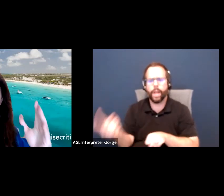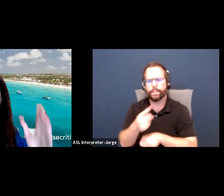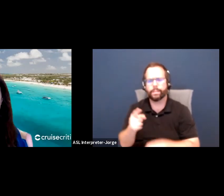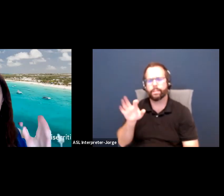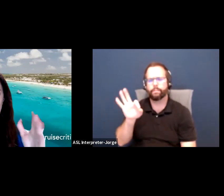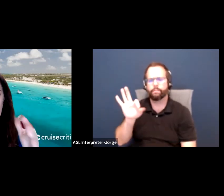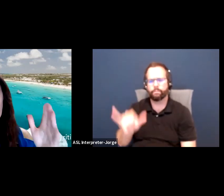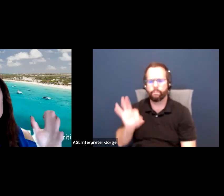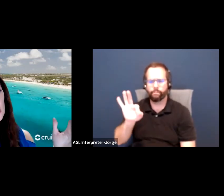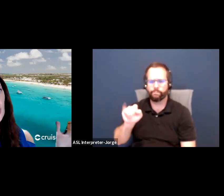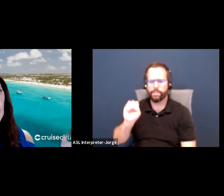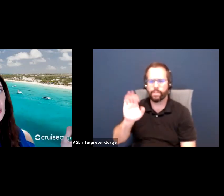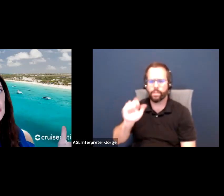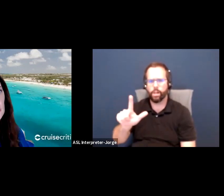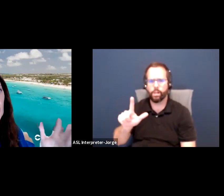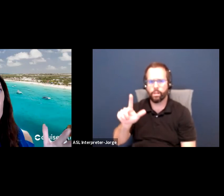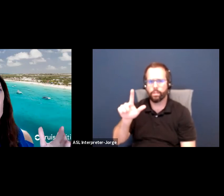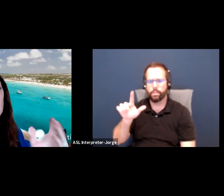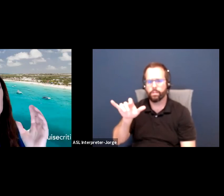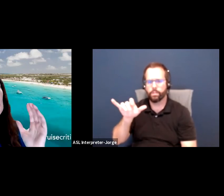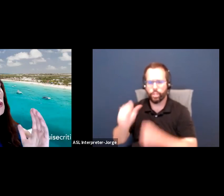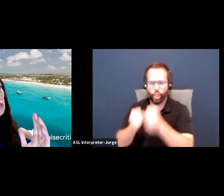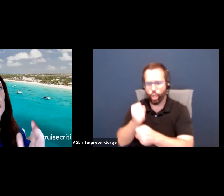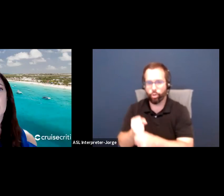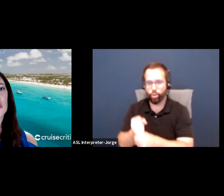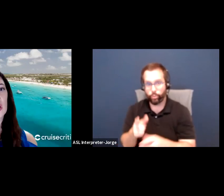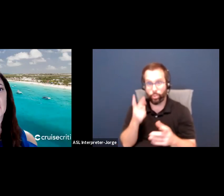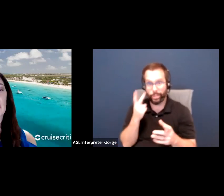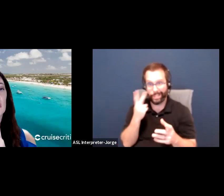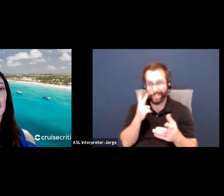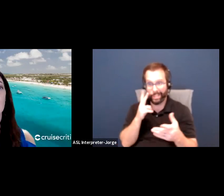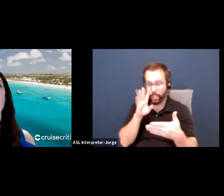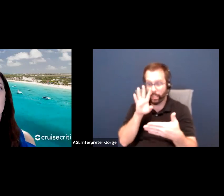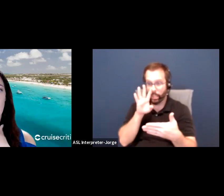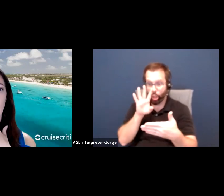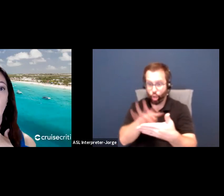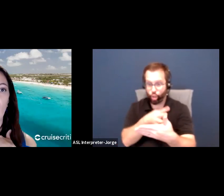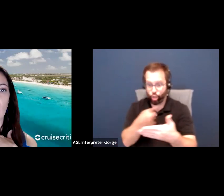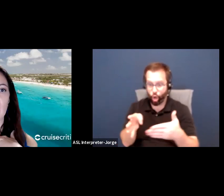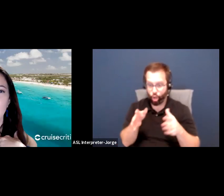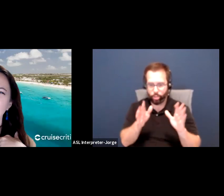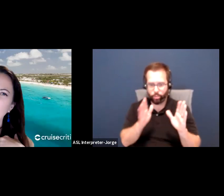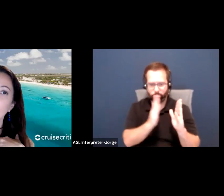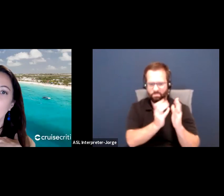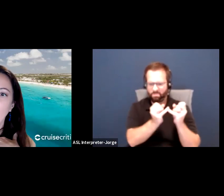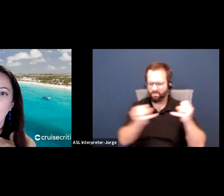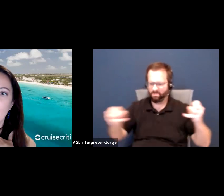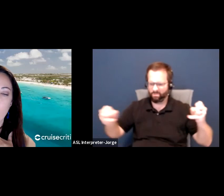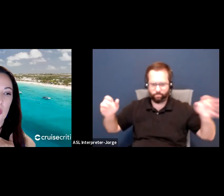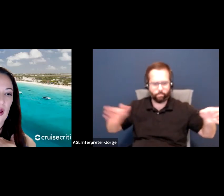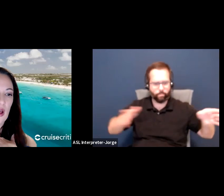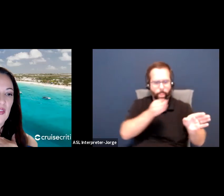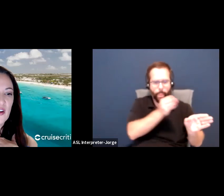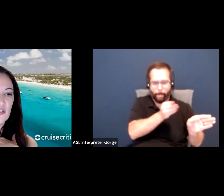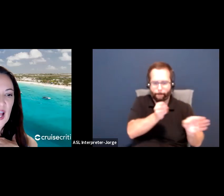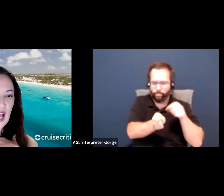you'll see there's a chart where we put all of the different goals. Push it to another year. Don't lose that good goal because it just may not be the time.